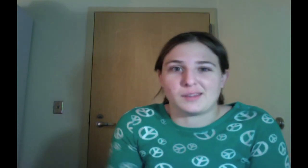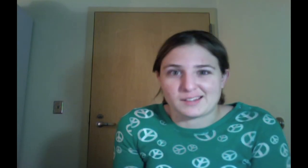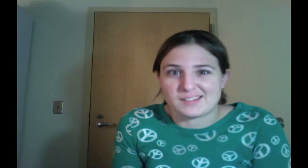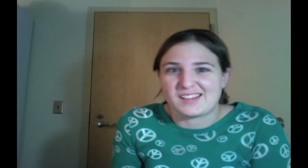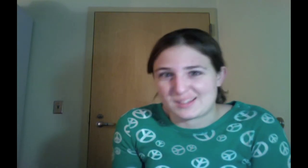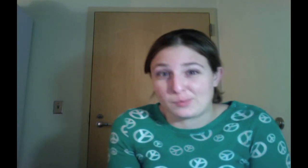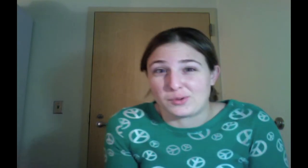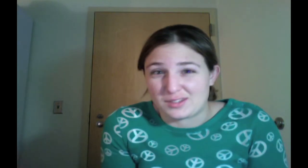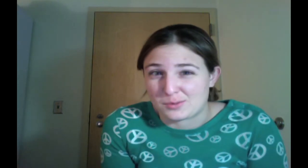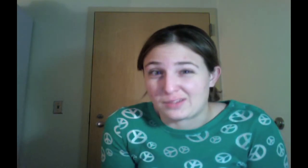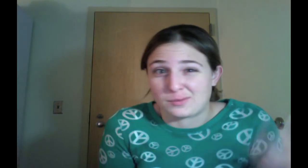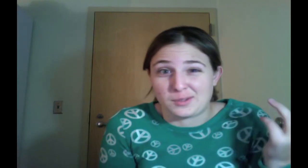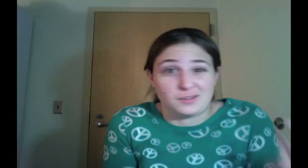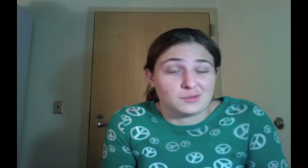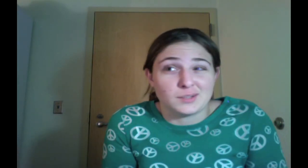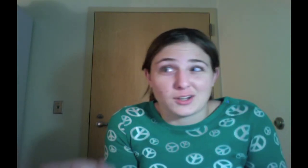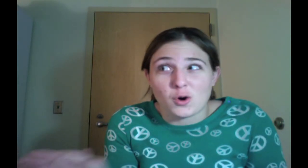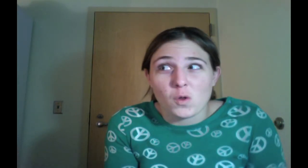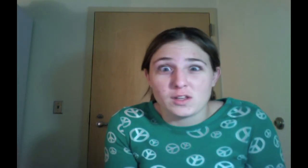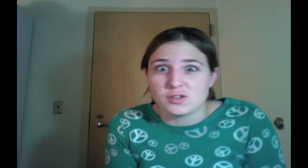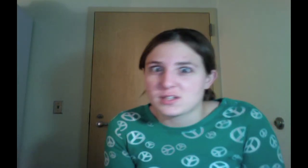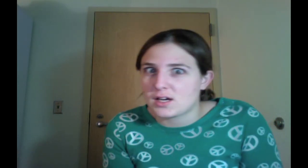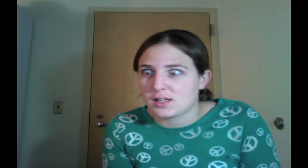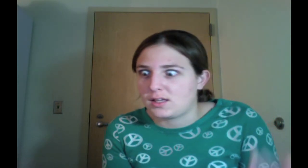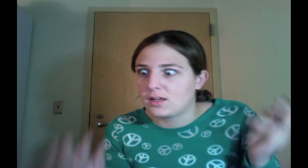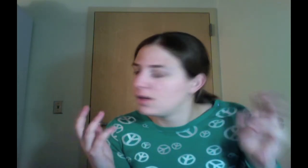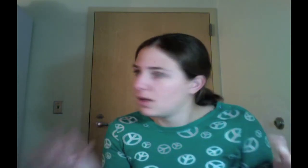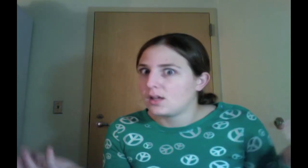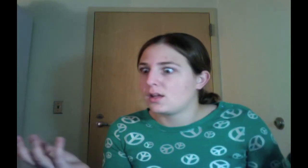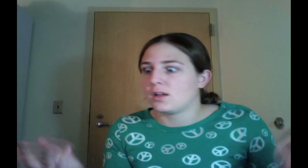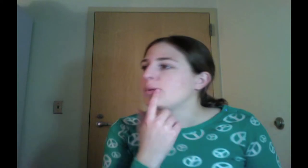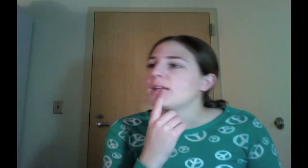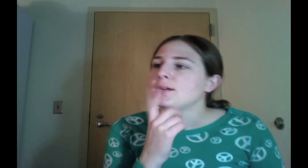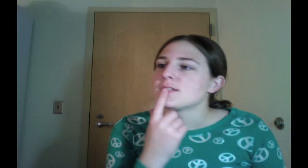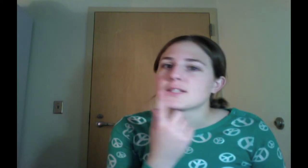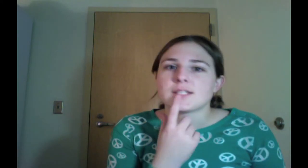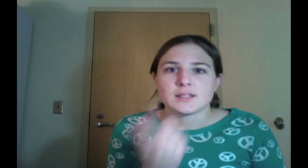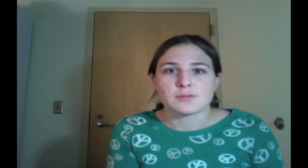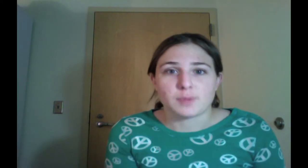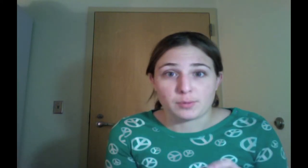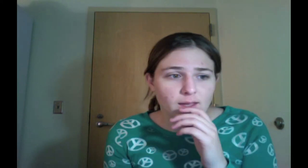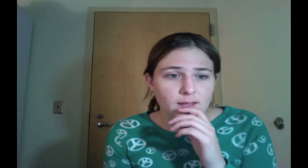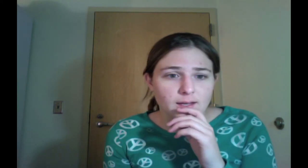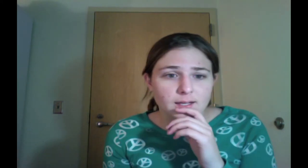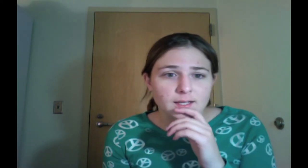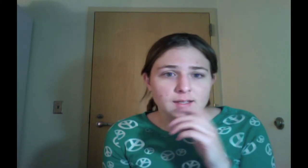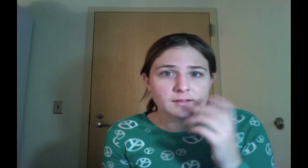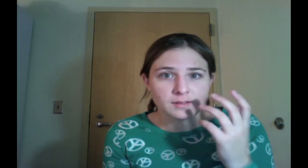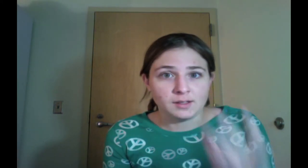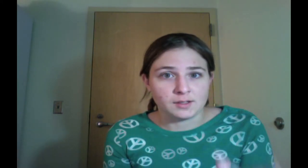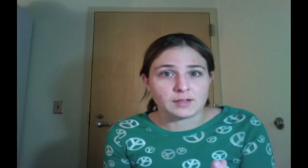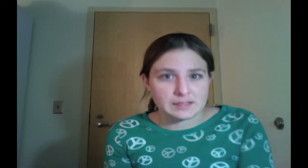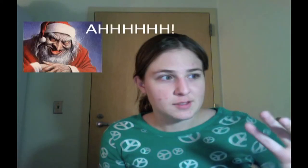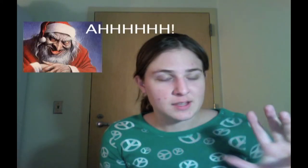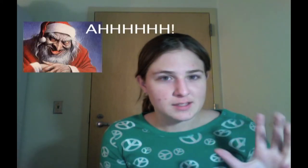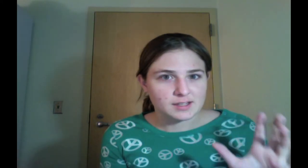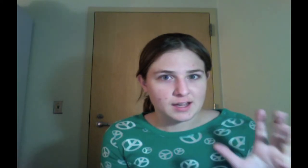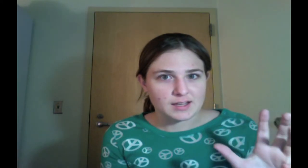to take some points away from you. No more coal in your stocking. Then I was discussing this with my brother. And I, you know, I said Santa has,